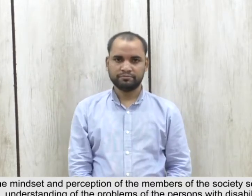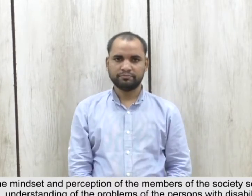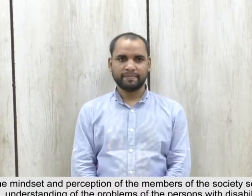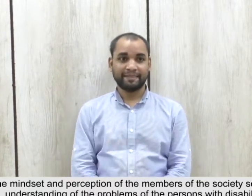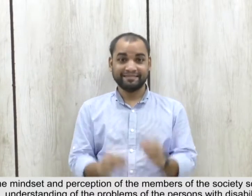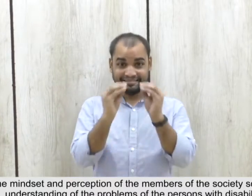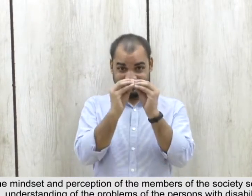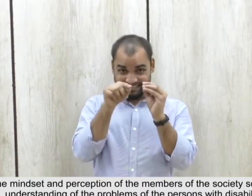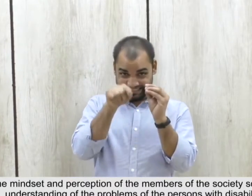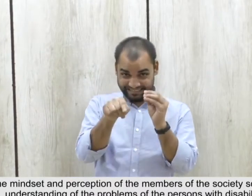with disabilities.